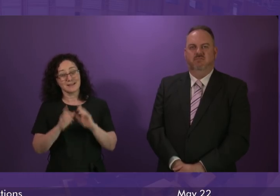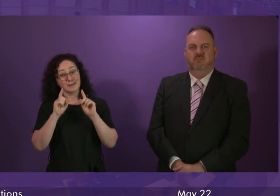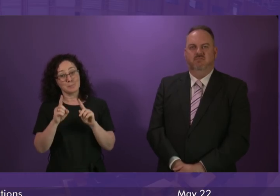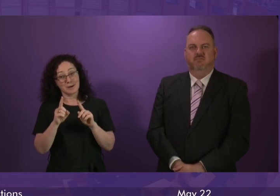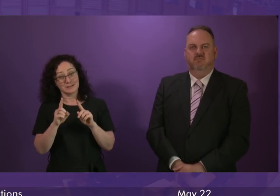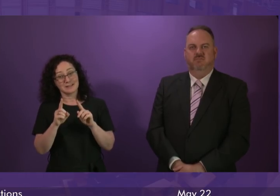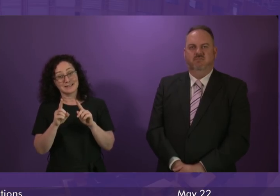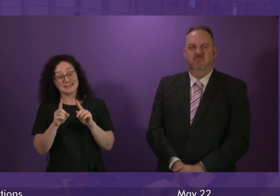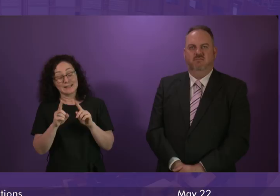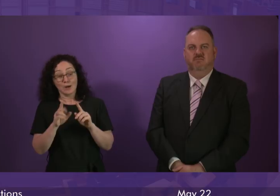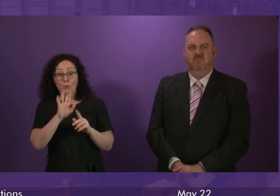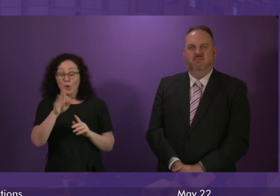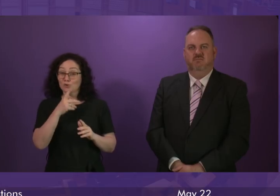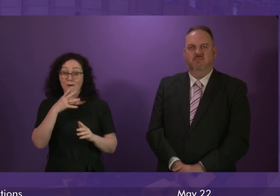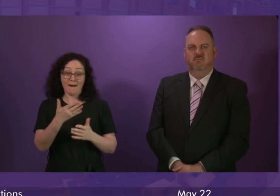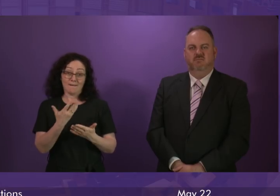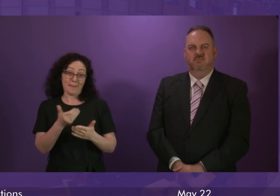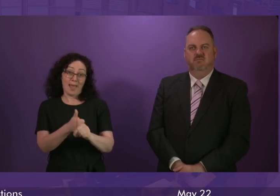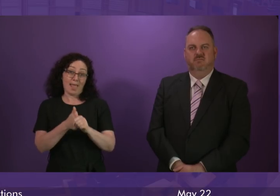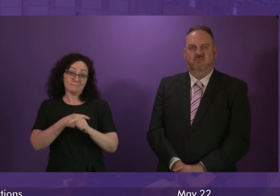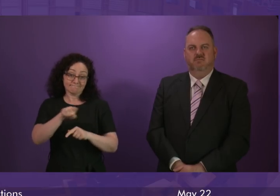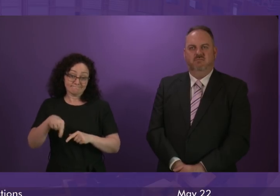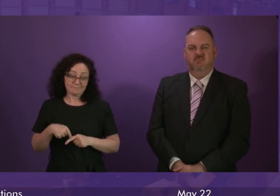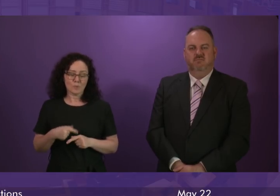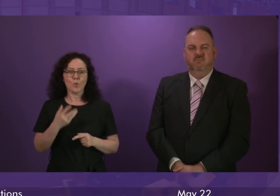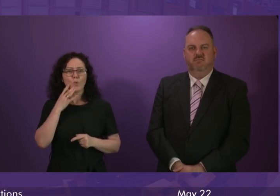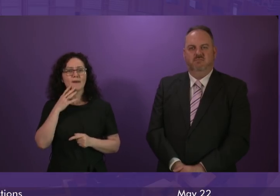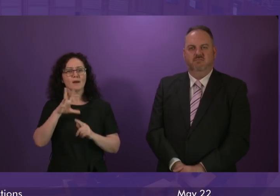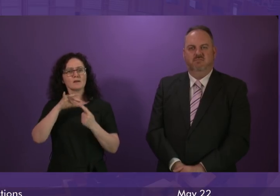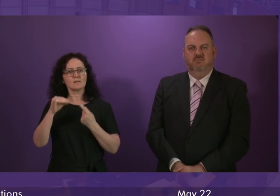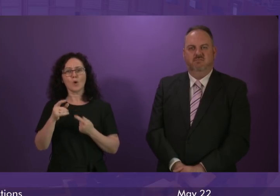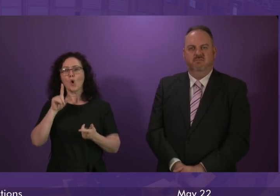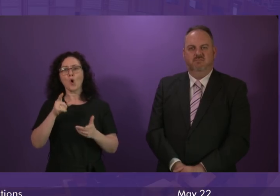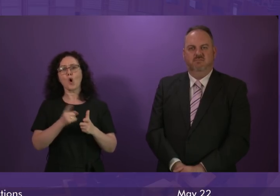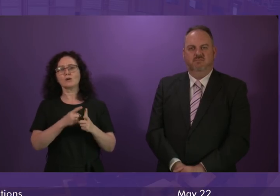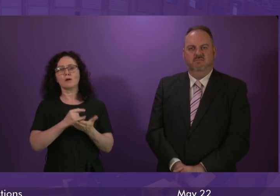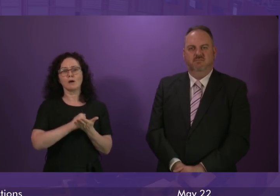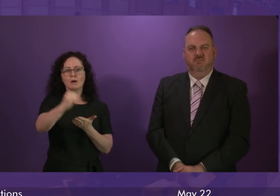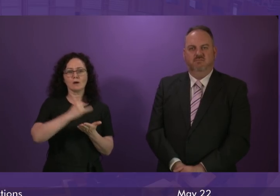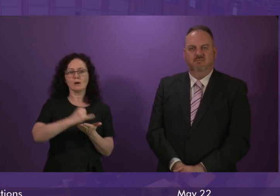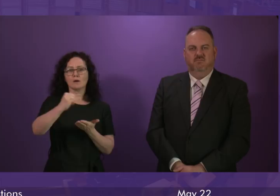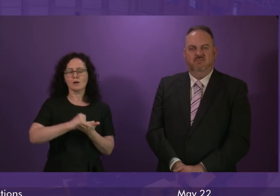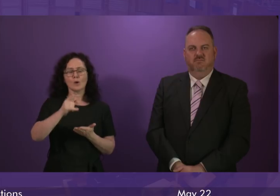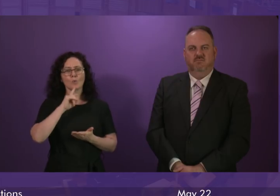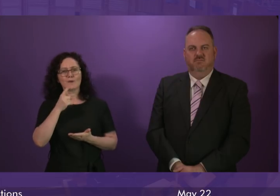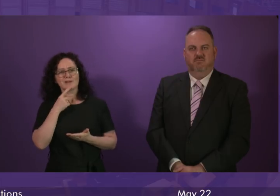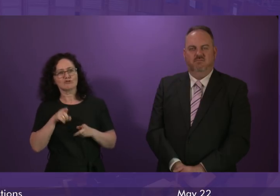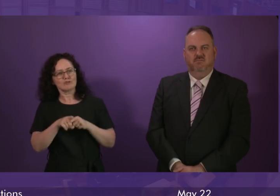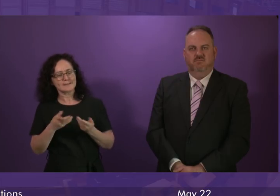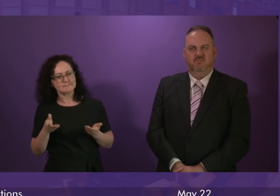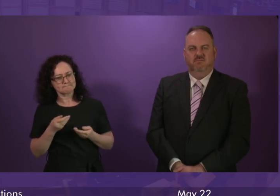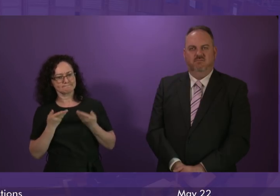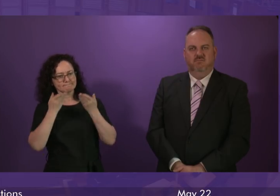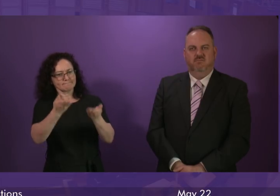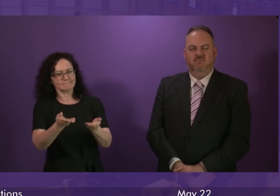the Canadian-jerk opposition we get from the Conservatives to some of the policies to try to give councils more powers to deal with these